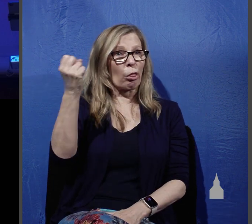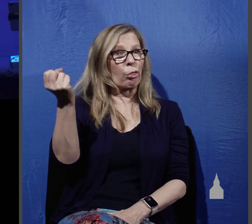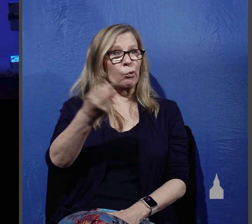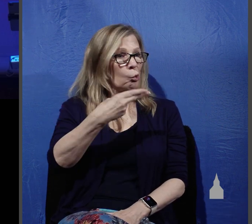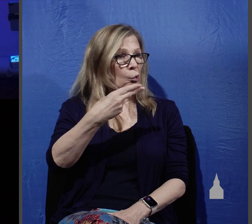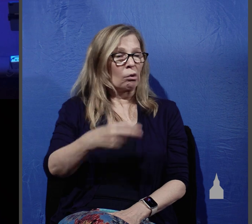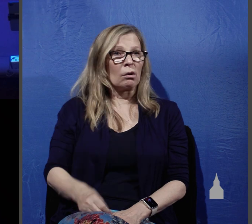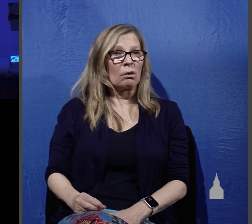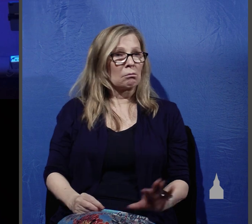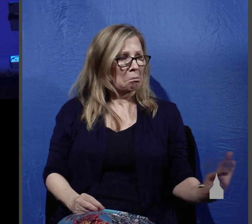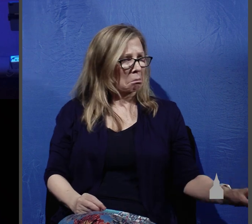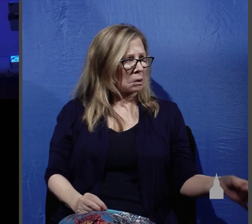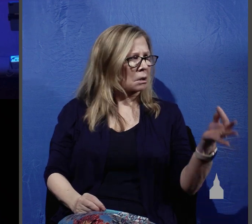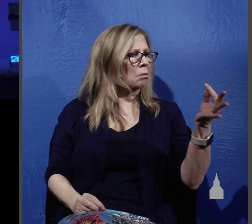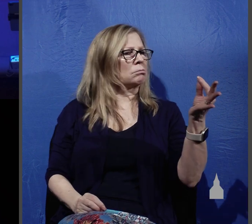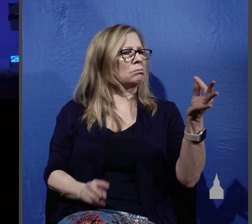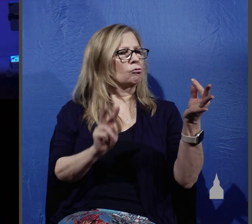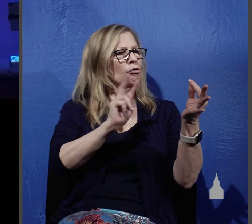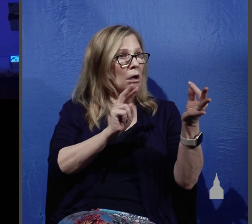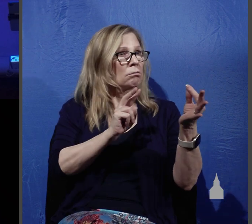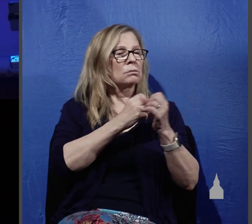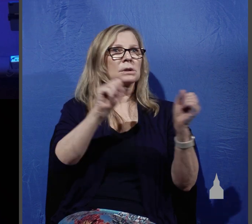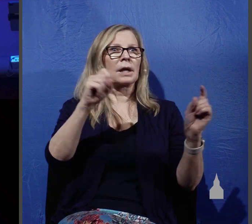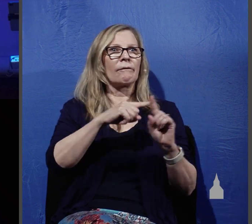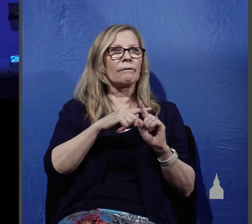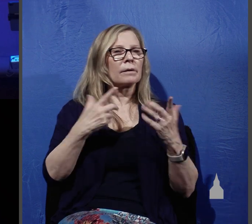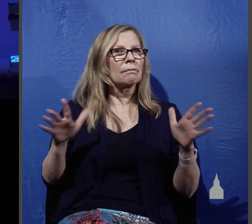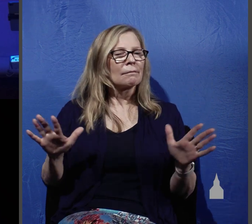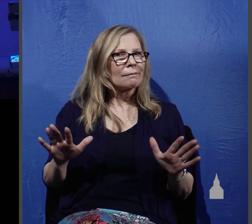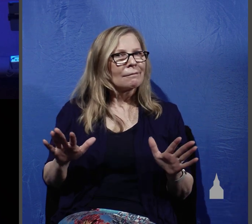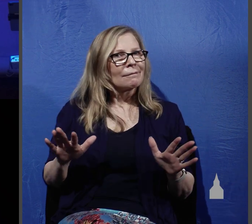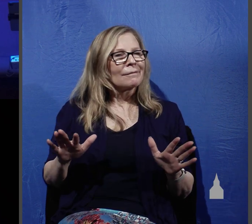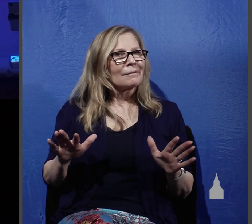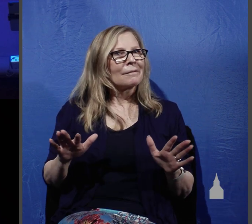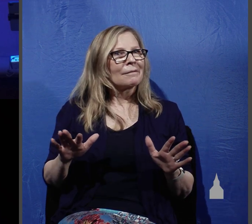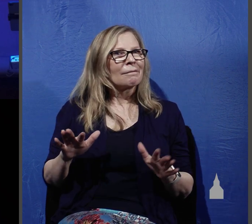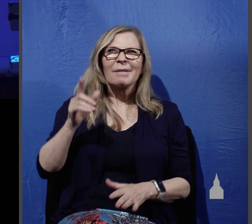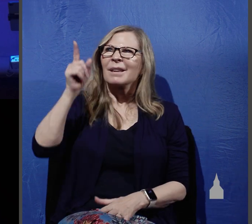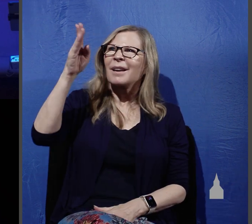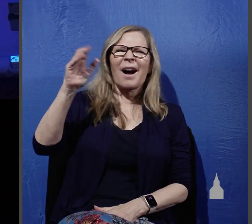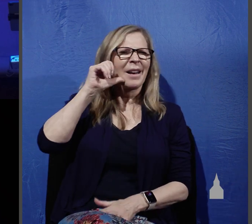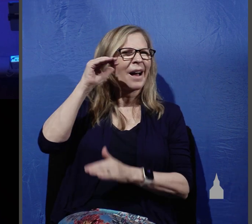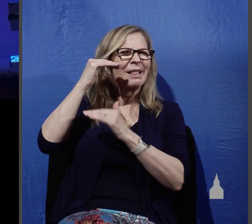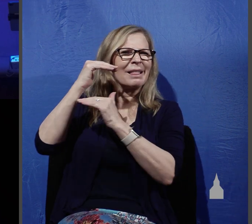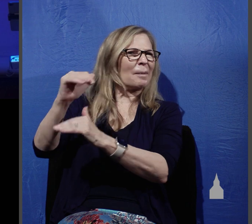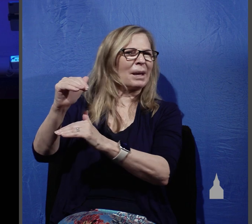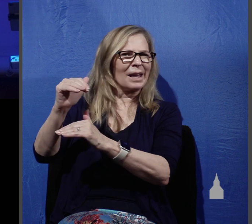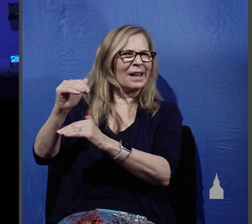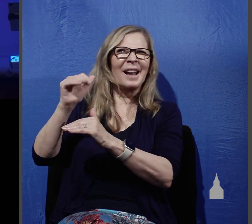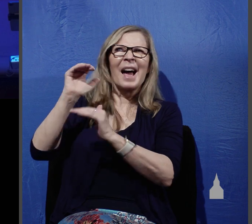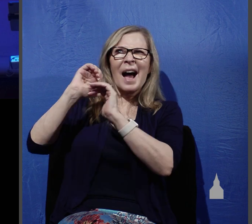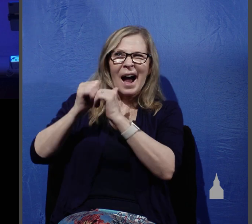discarded he picked it up read it and was saved see God isn't limited in how he saves the elect